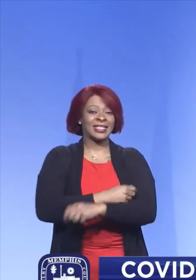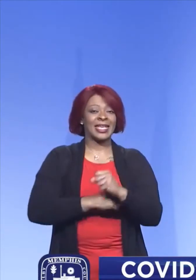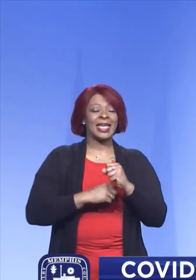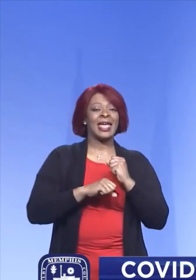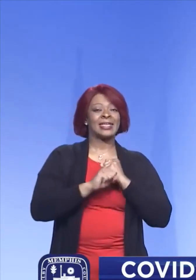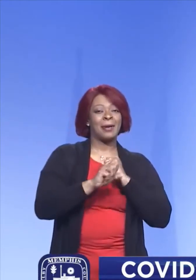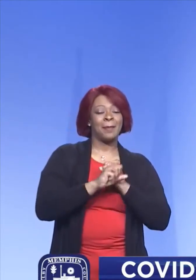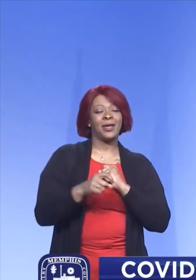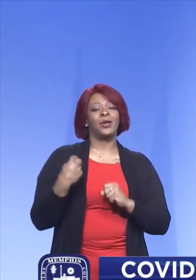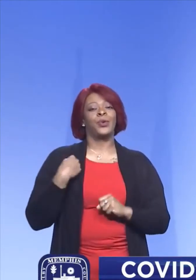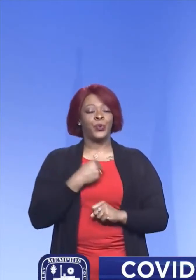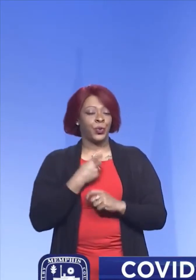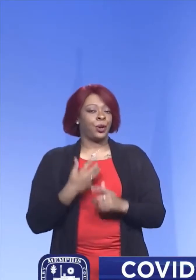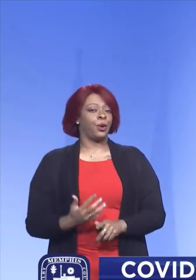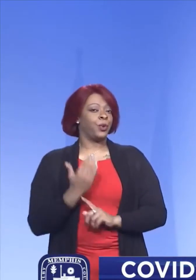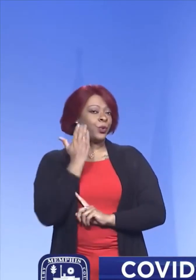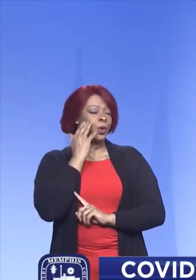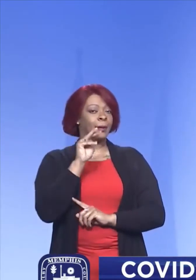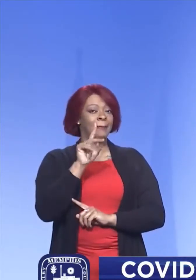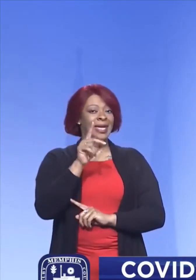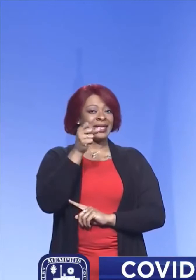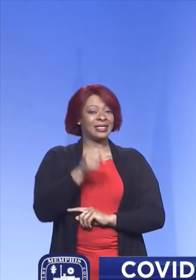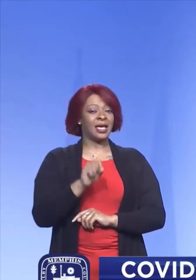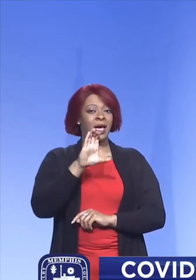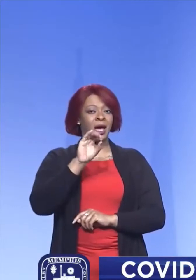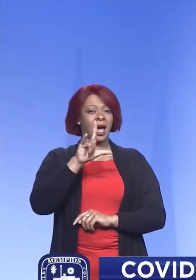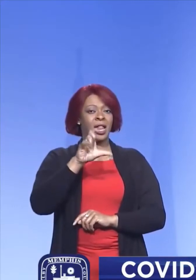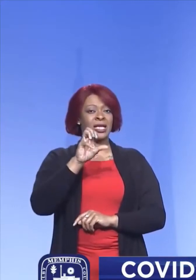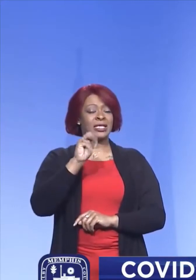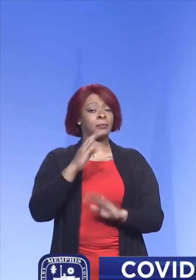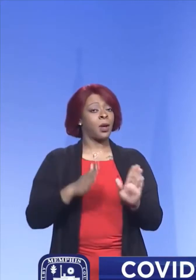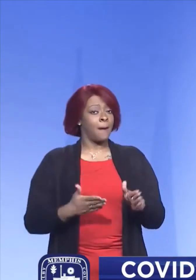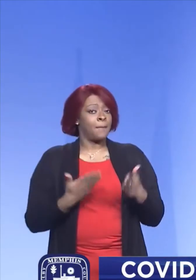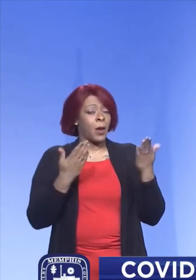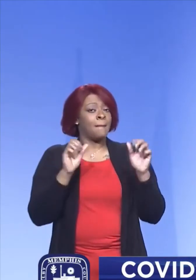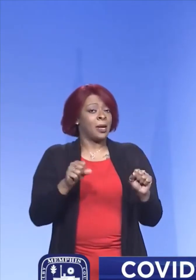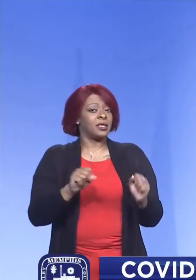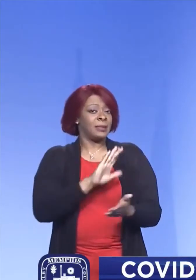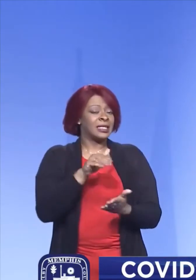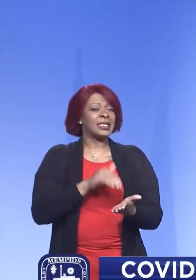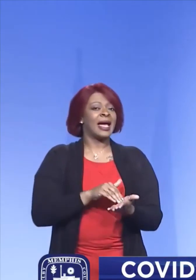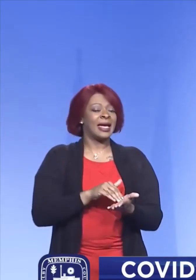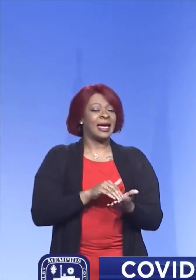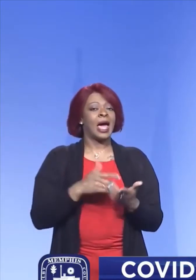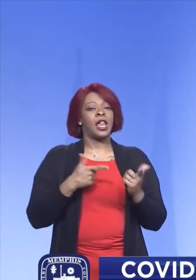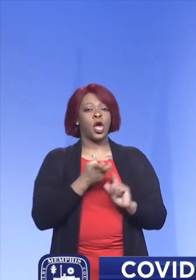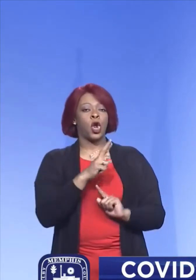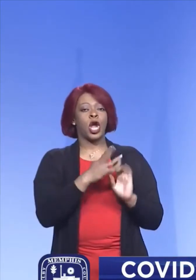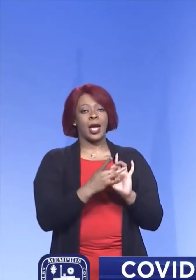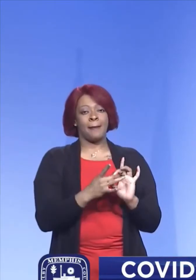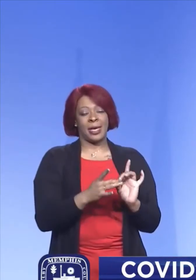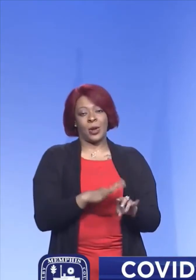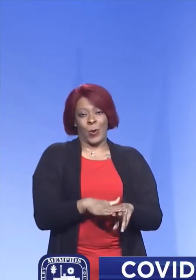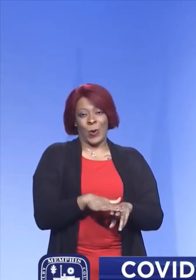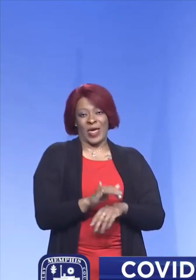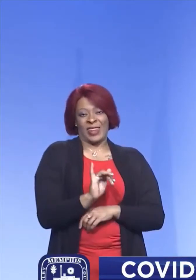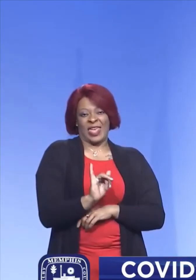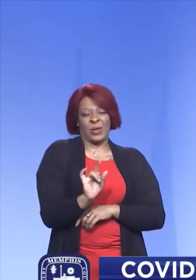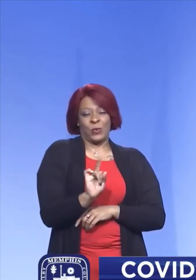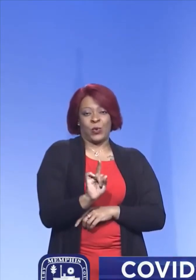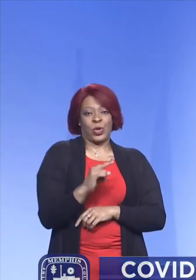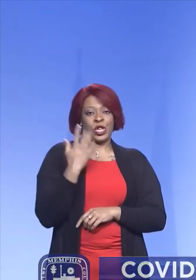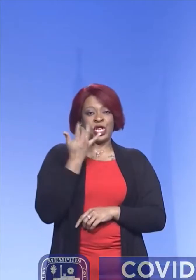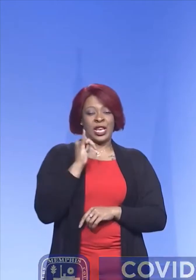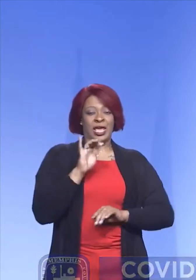but we are aware that the Mid-South Coliseum has been proposed as a potential site. I'll let her comment on where they are with